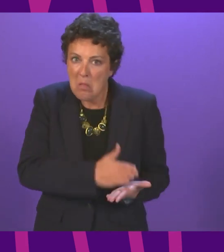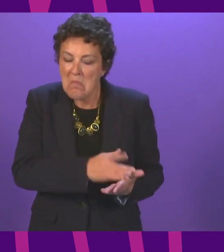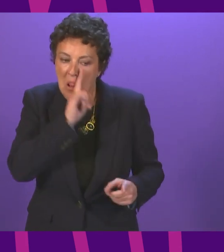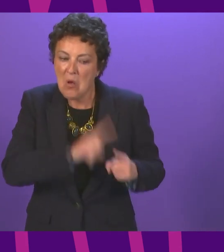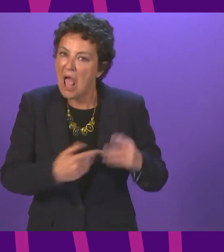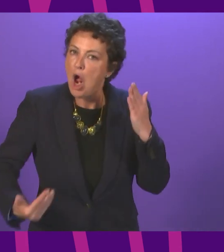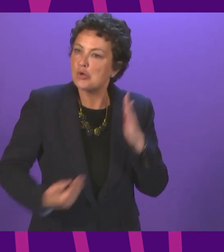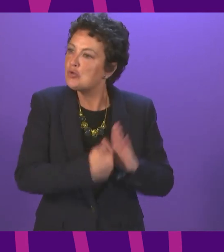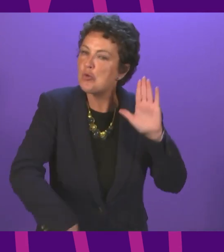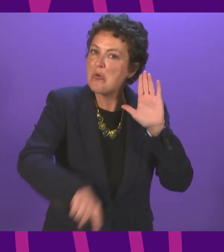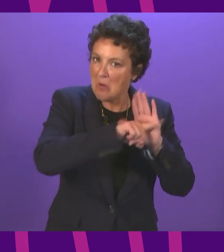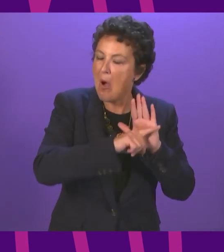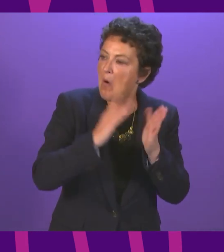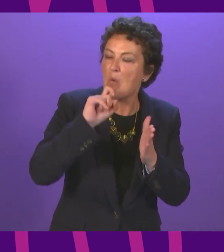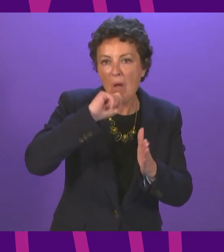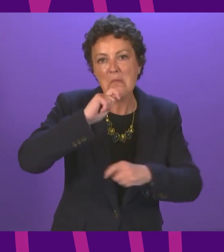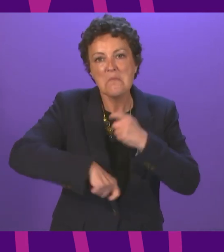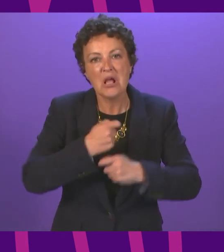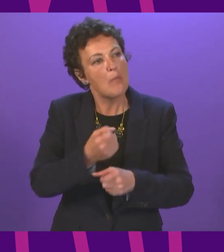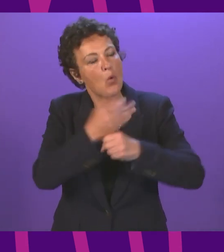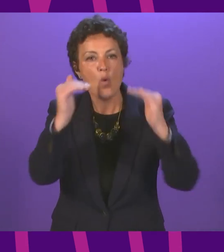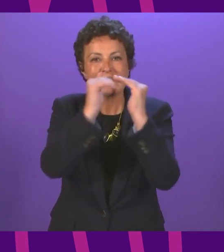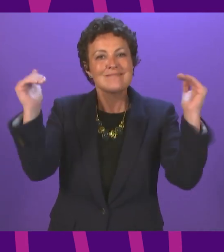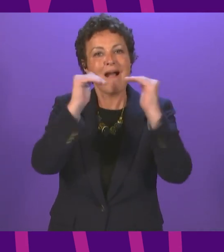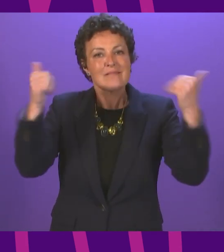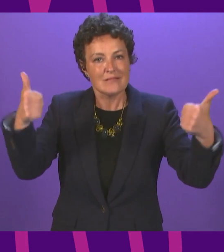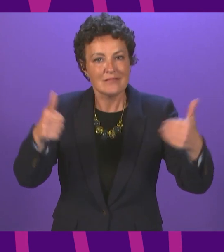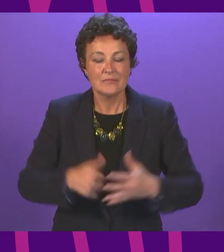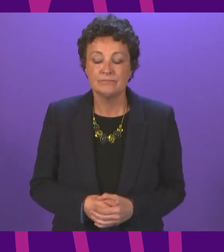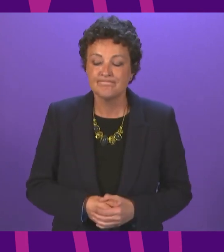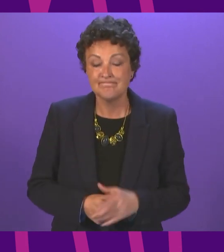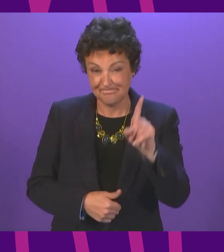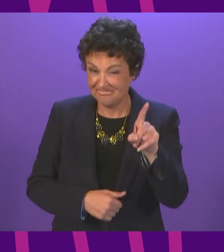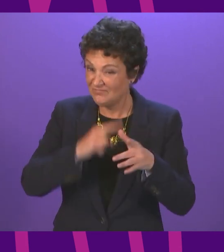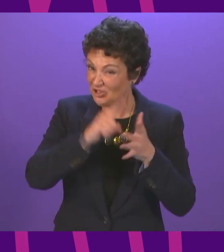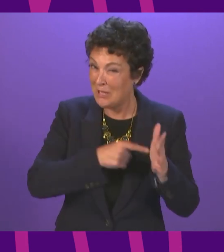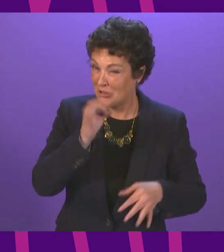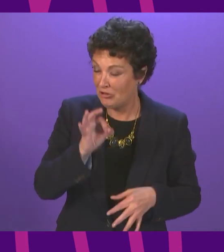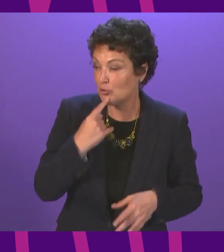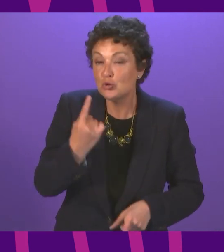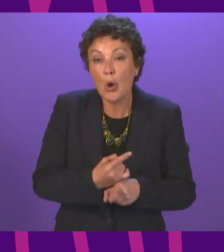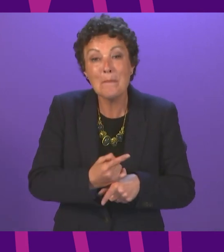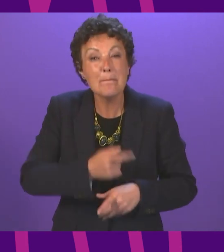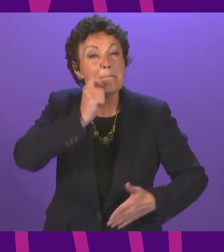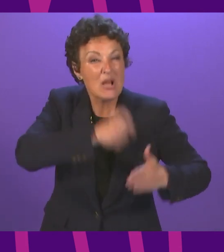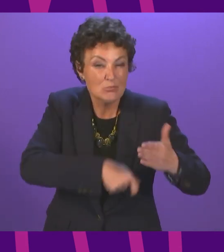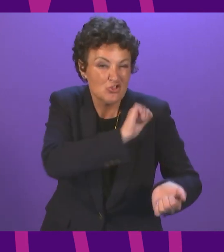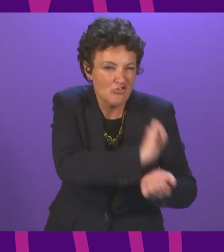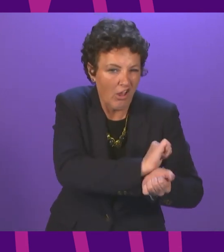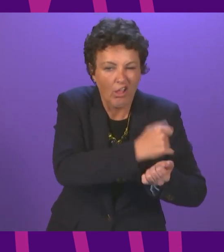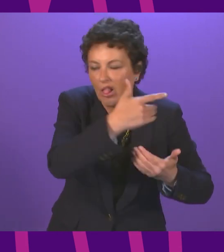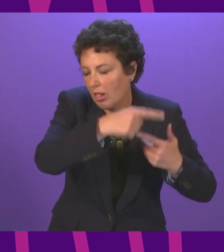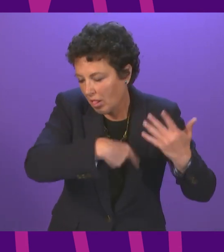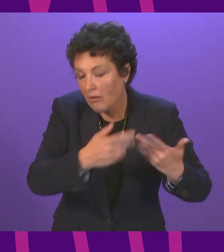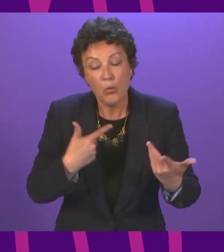label. In terms of punishments, as Jamie Green knows, and we have had